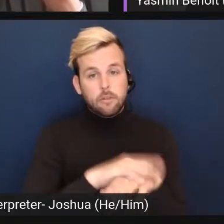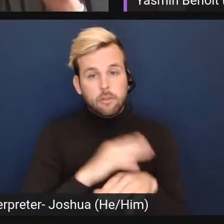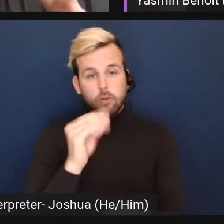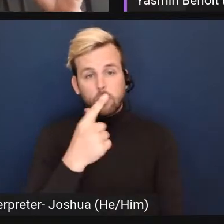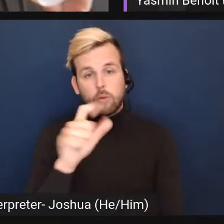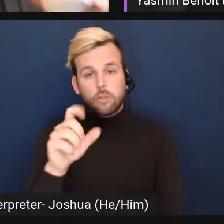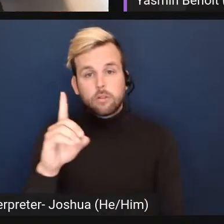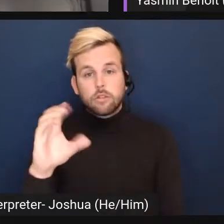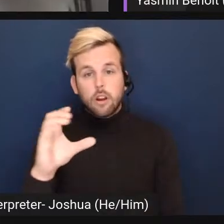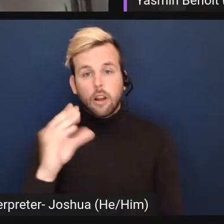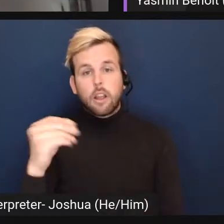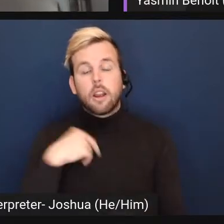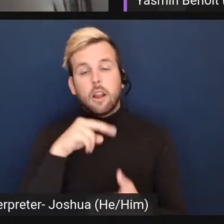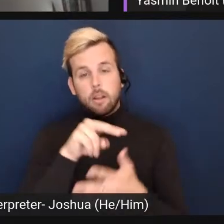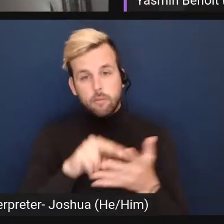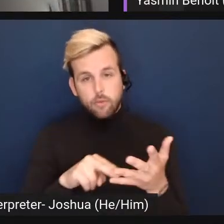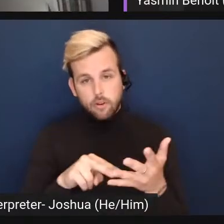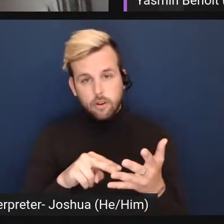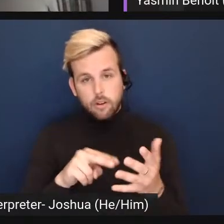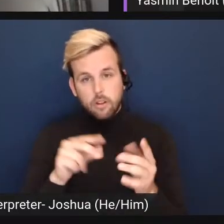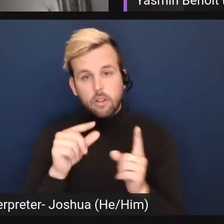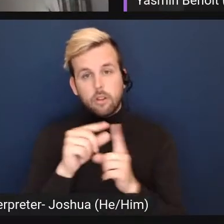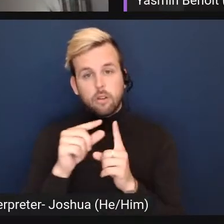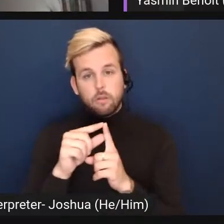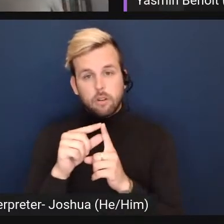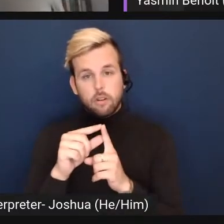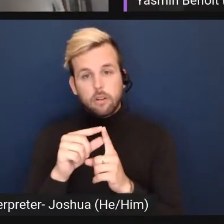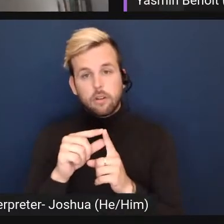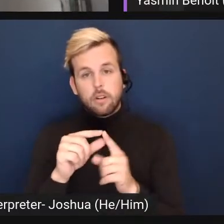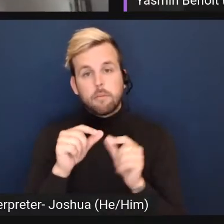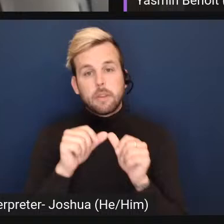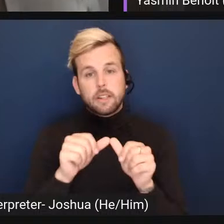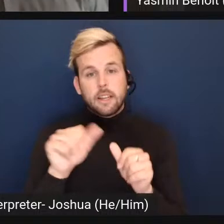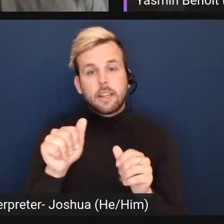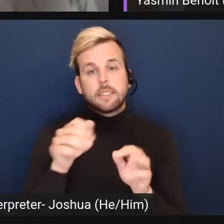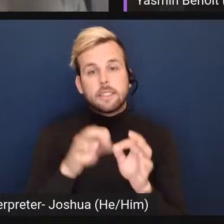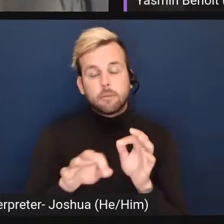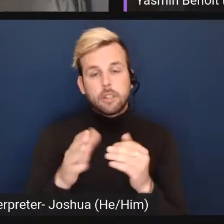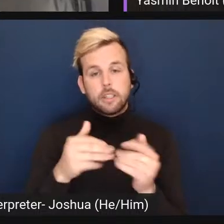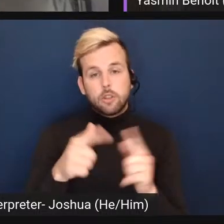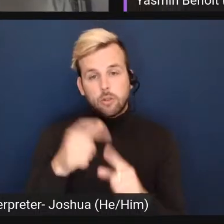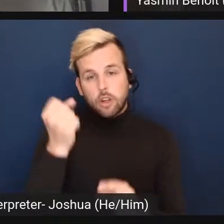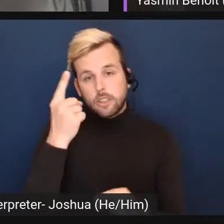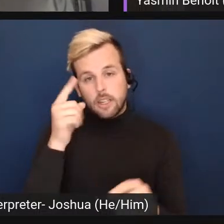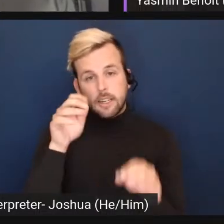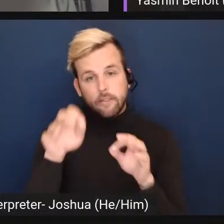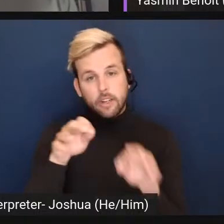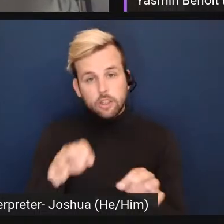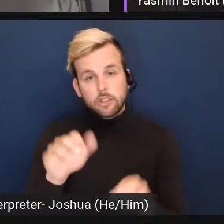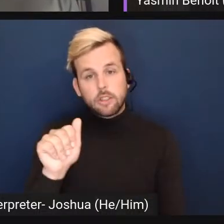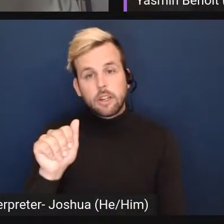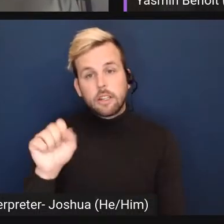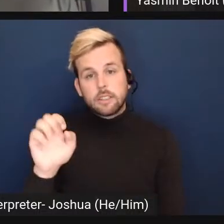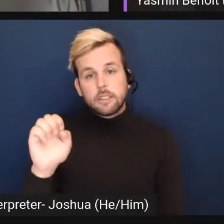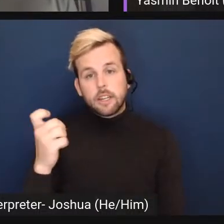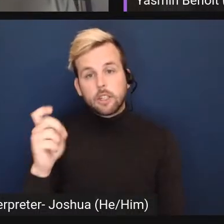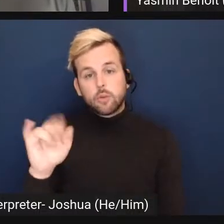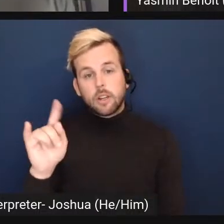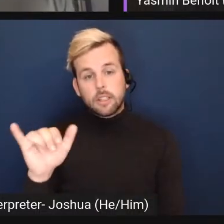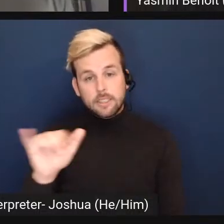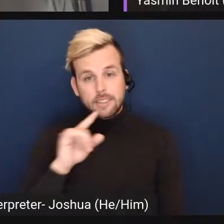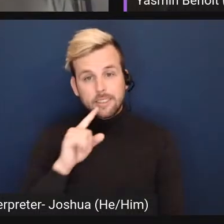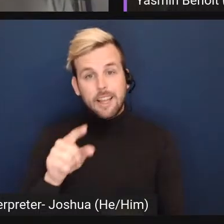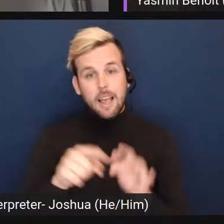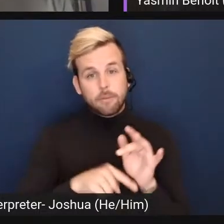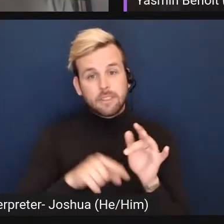document. And I am reading the words, maintain a simple, easy to understand definition. Asexuality is the innate absence of